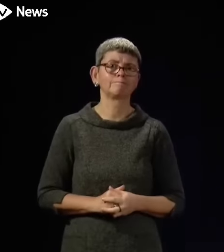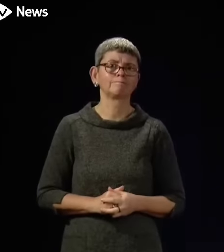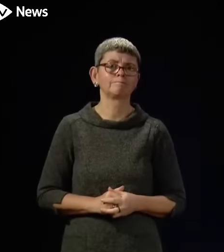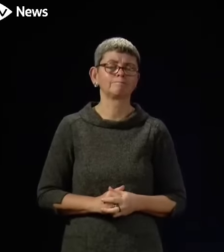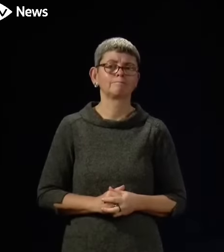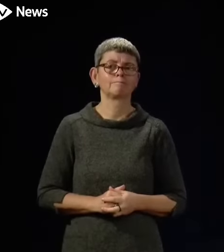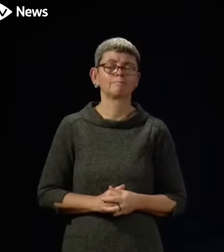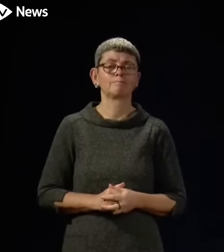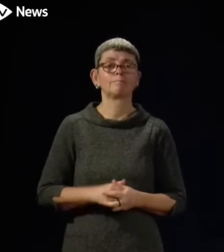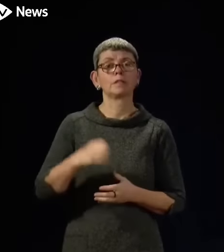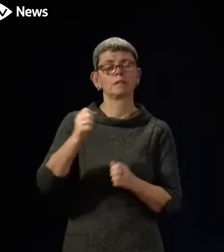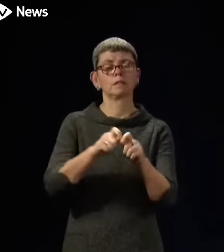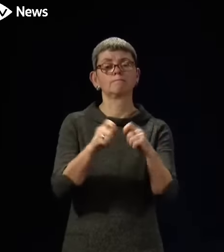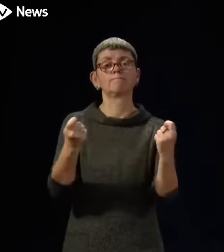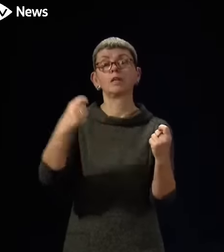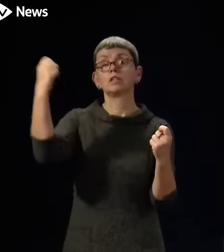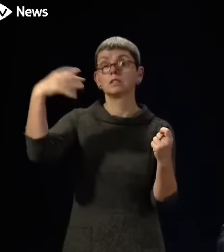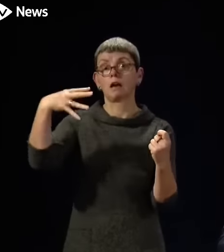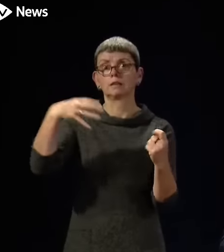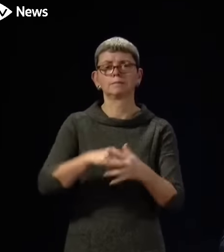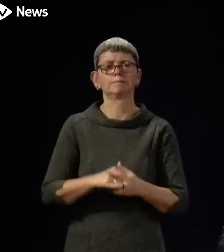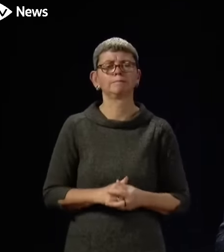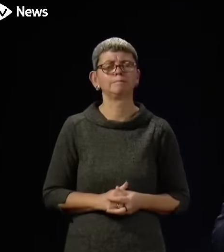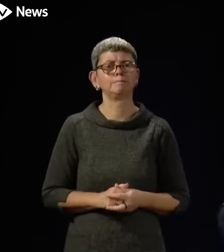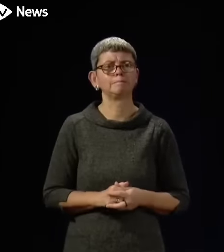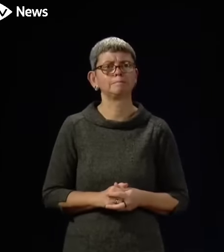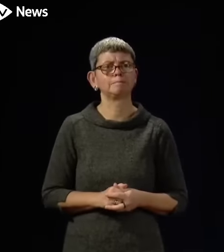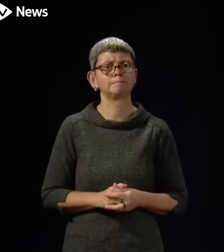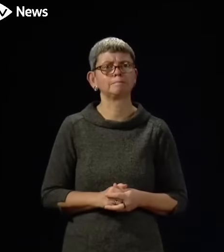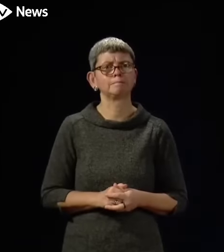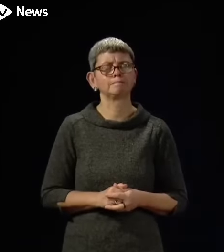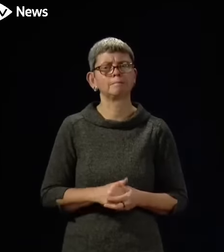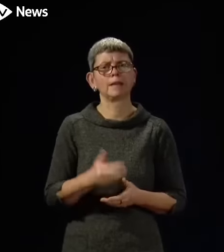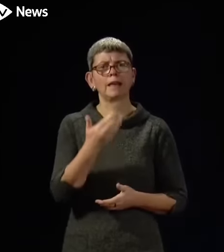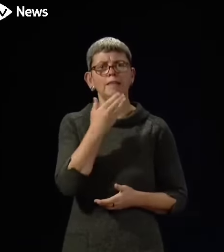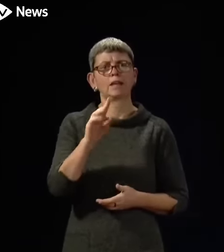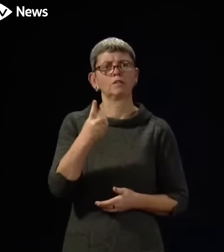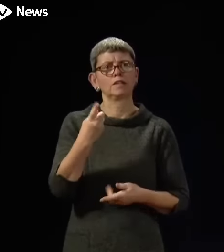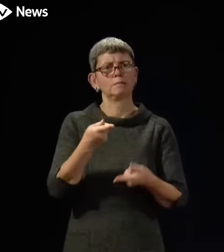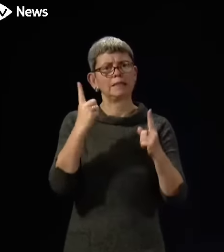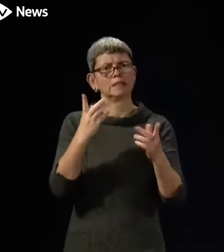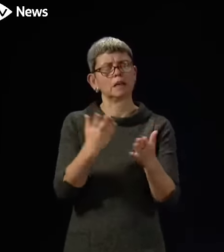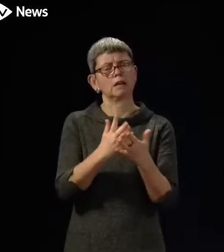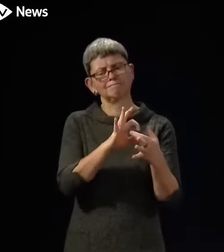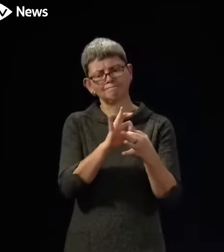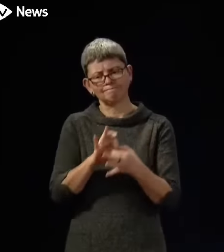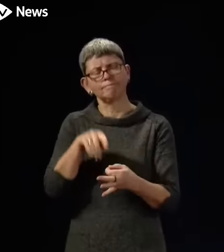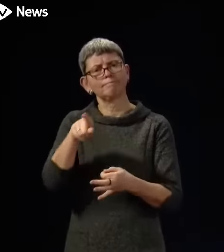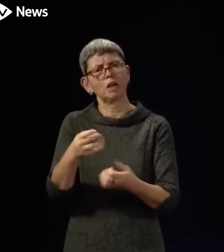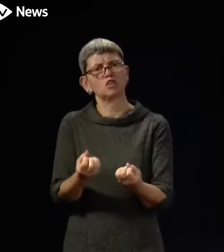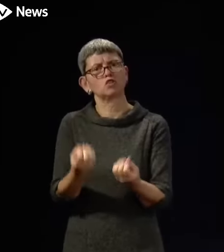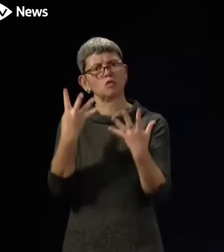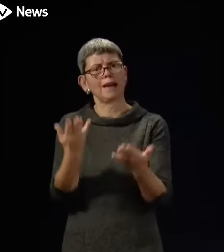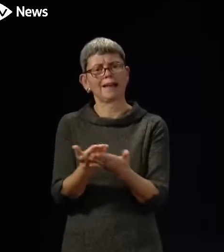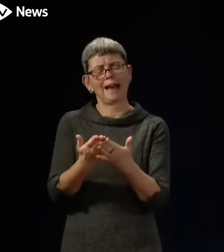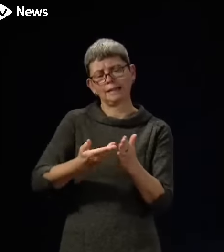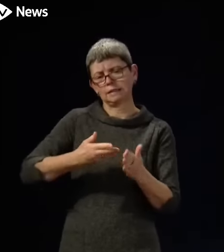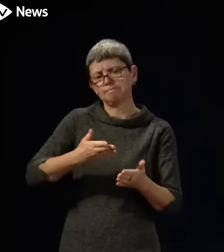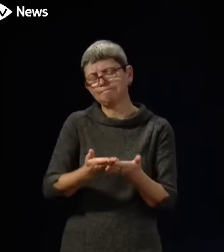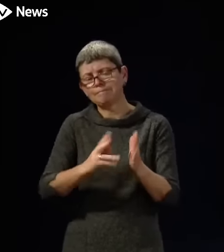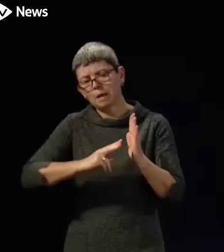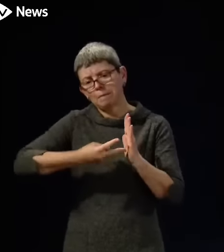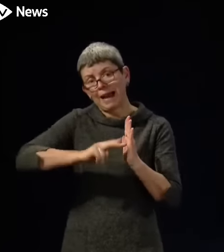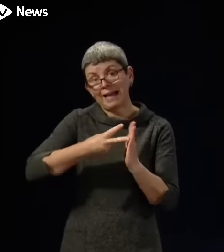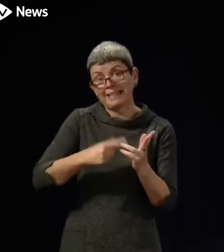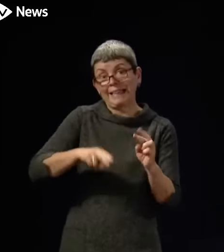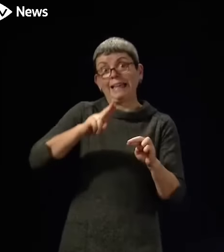Rachel Watson from The Sun. Thank you, First Minister. I just want to go back to strikes and Tom's question on contingency plans. You've spoken